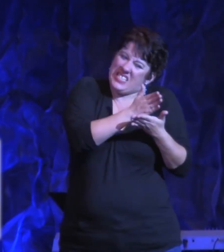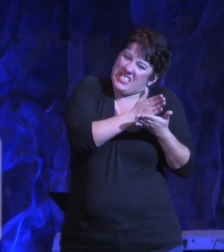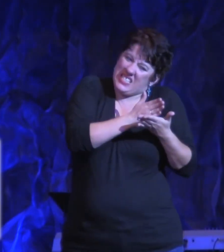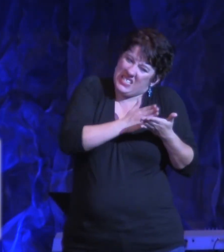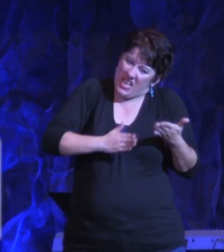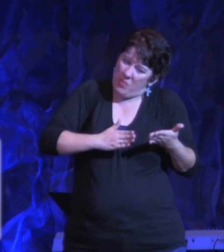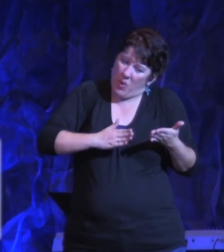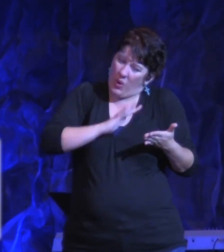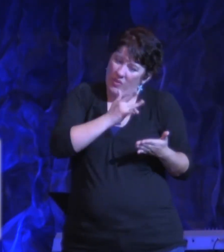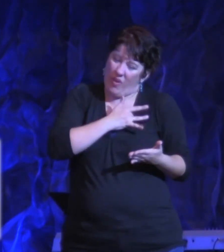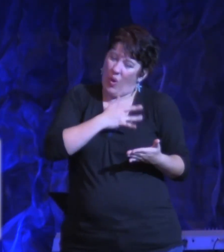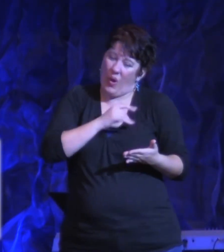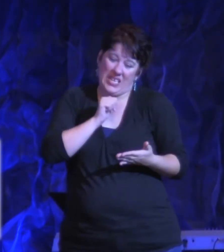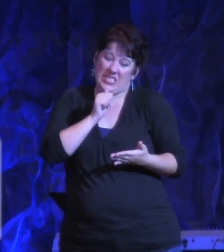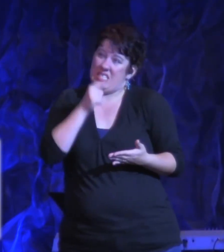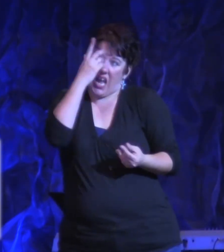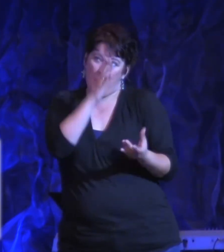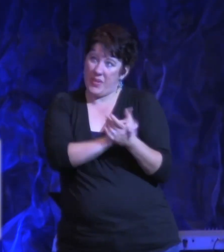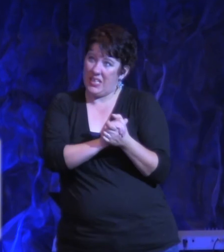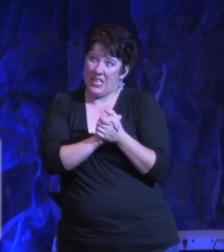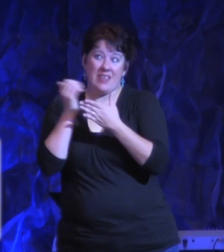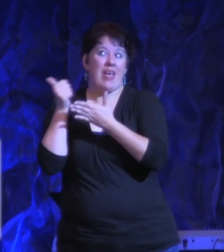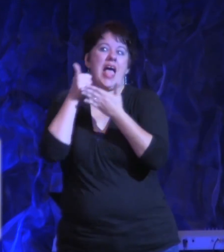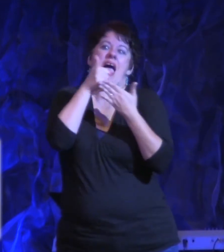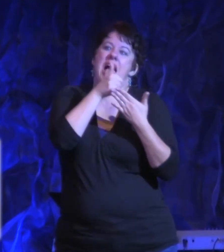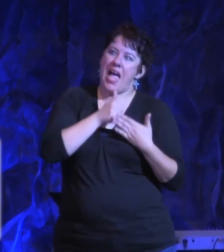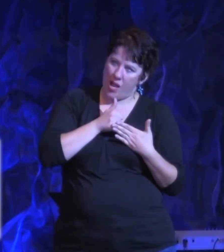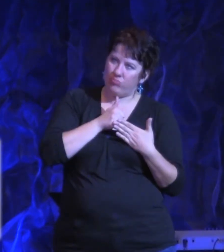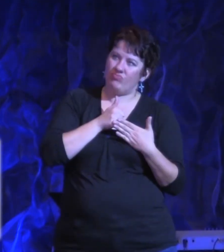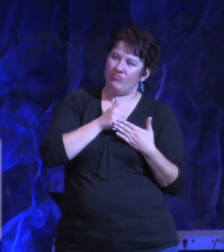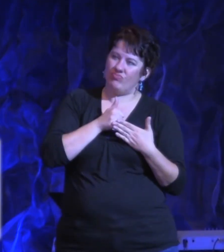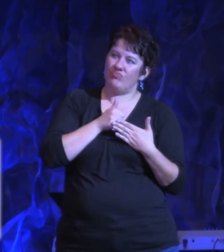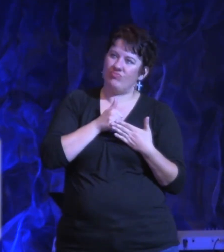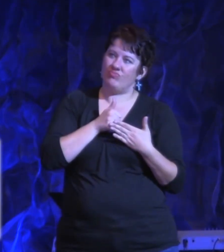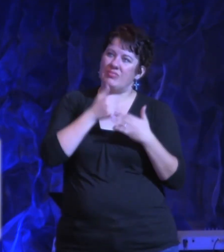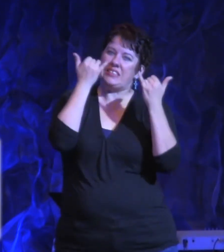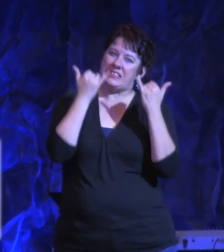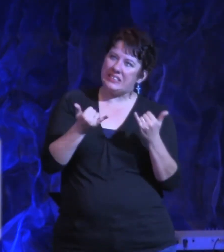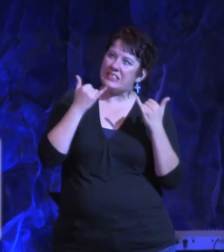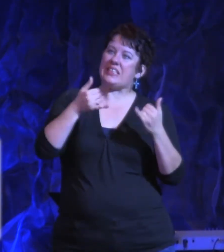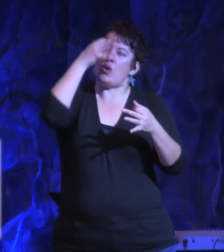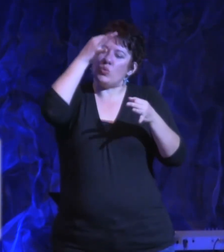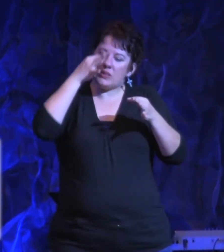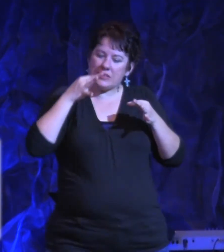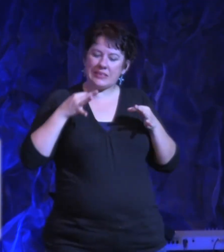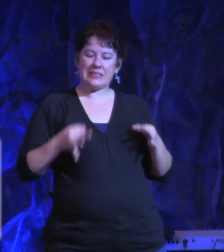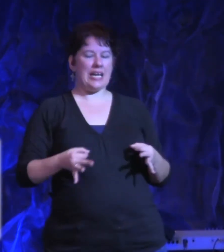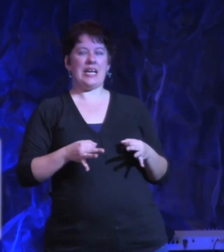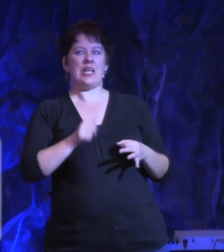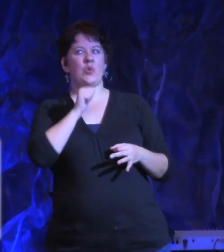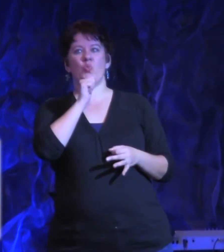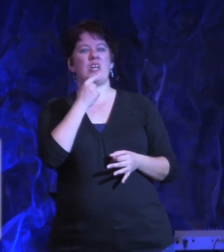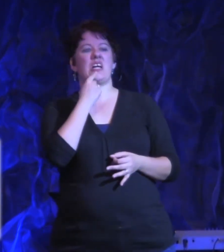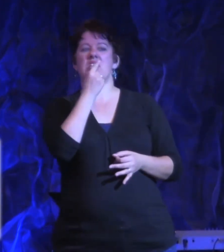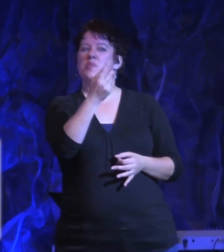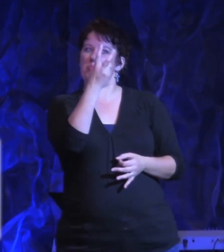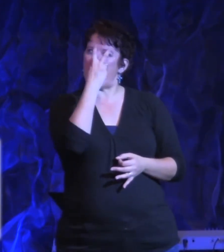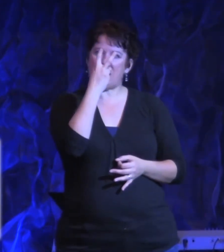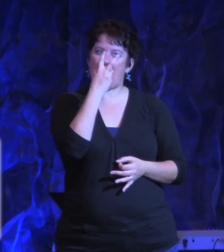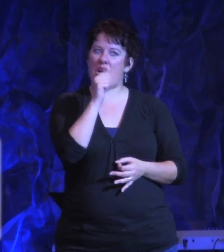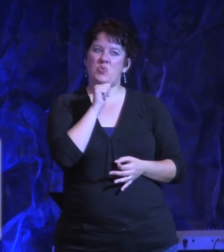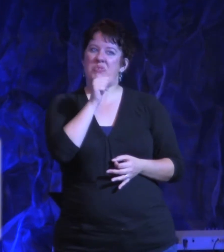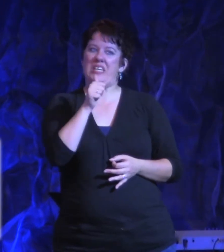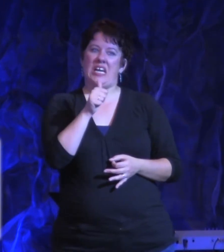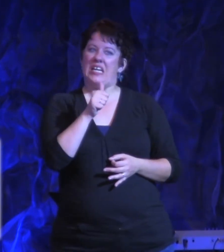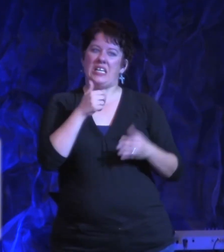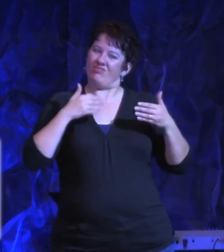to You today that Lord, sometimes we struggle. But Lord, today we're making a decision that Lord, we're not going to speak doubt, we're not going to live doubt, we're not going to act